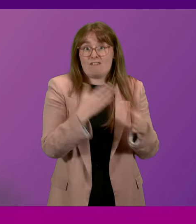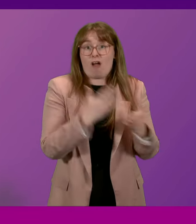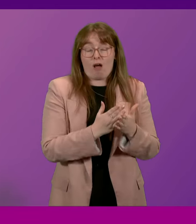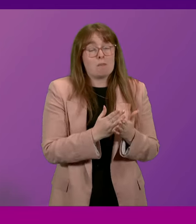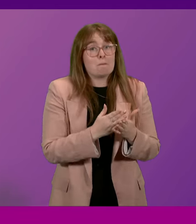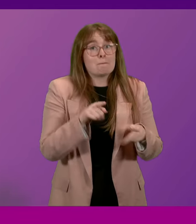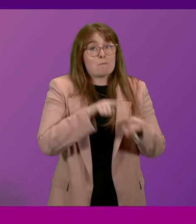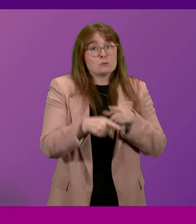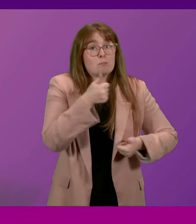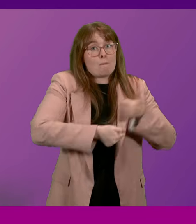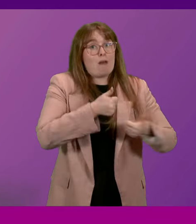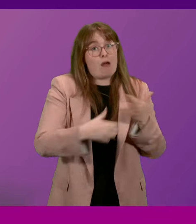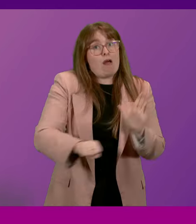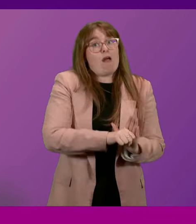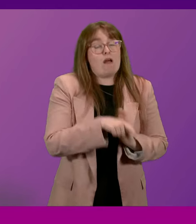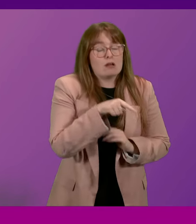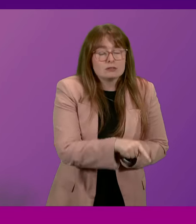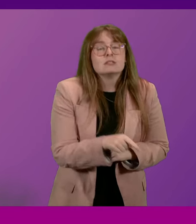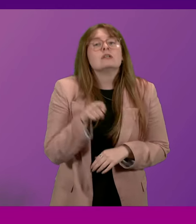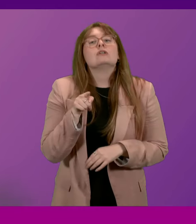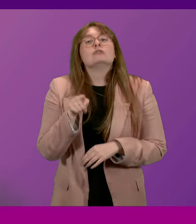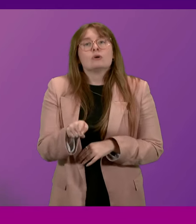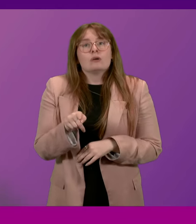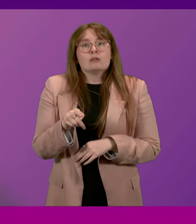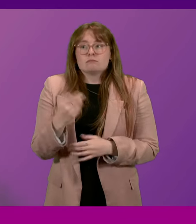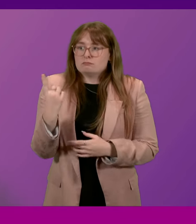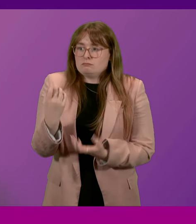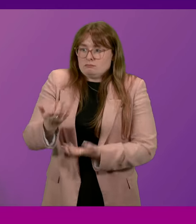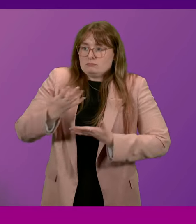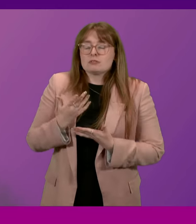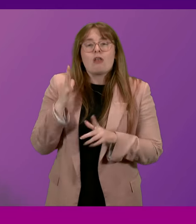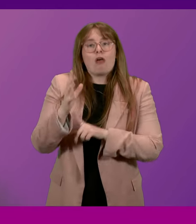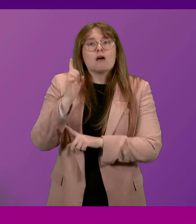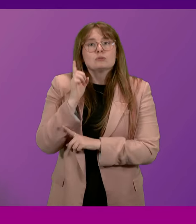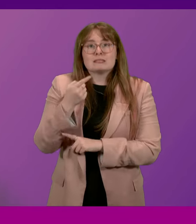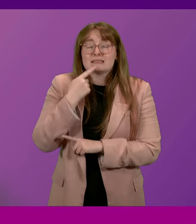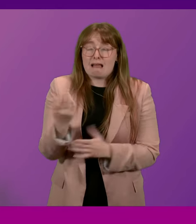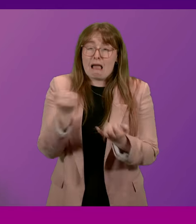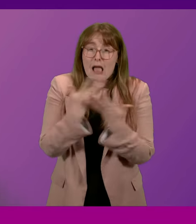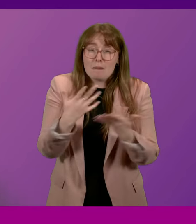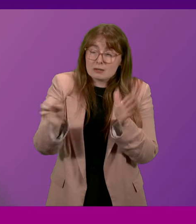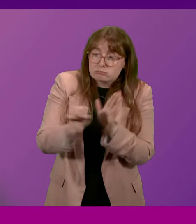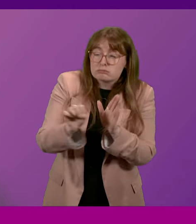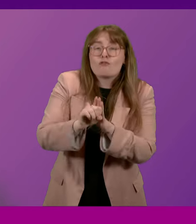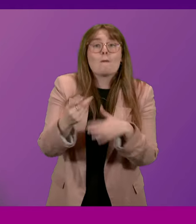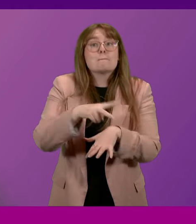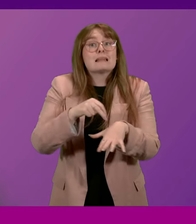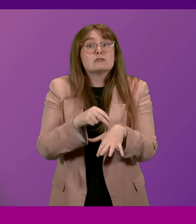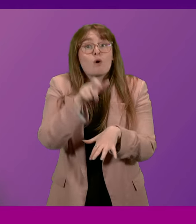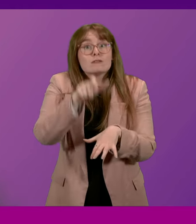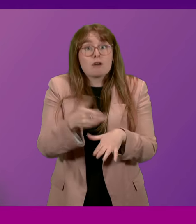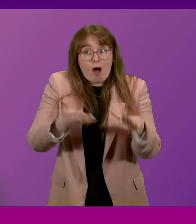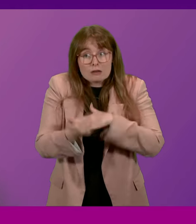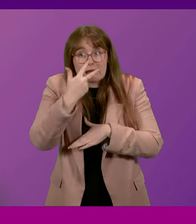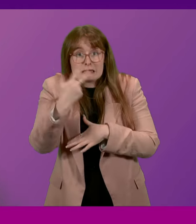or present. Concerning and the Chief Constable told the Criminal Justice Committee last week that the number of assaults on police officers by under